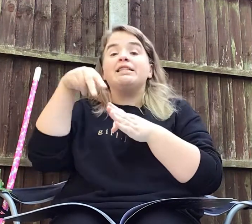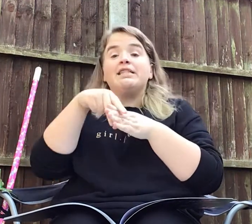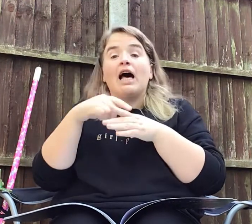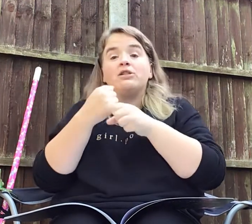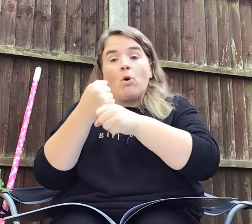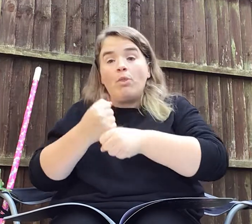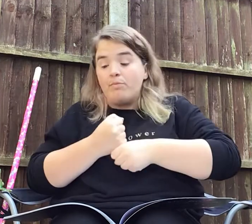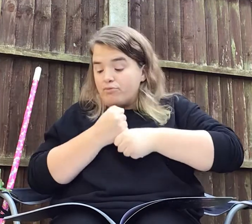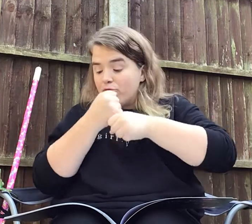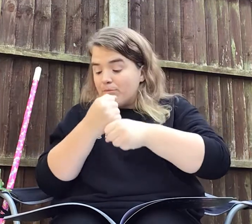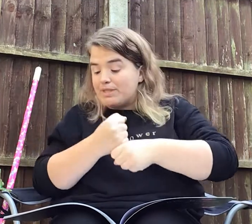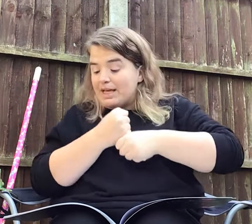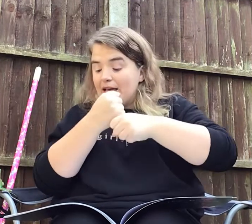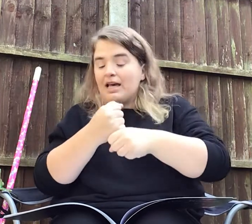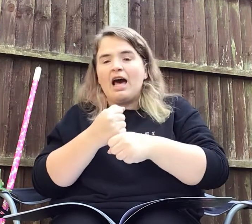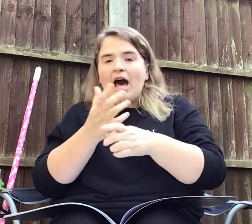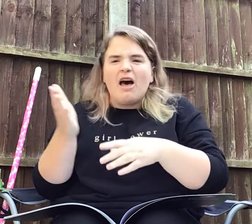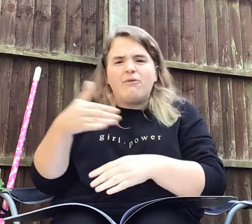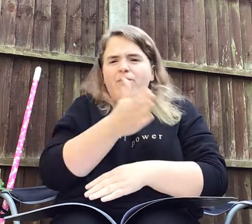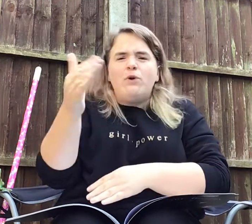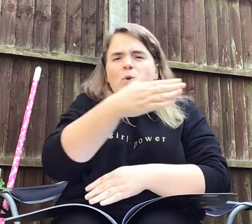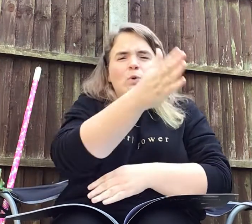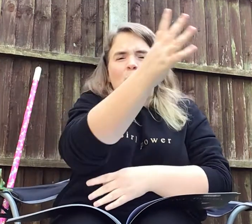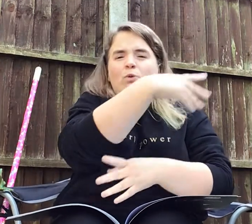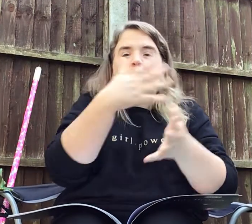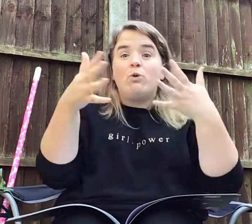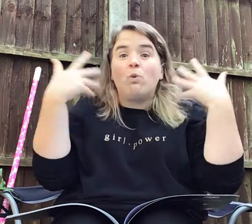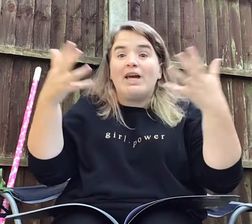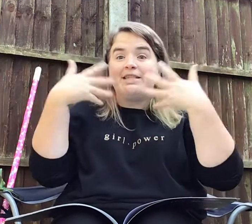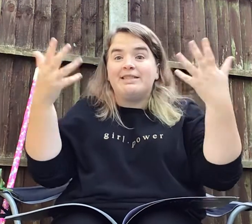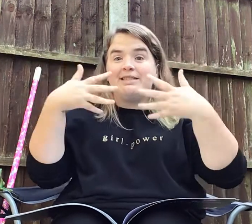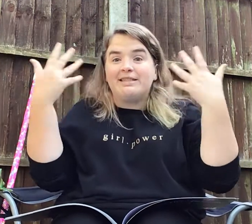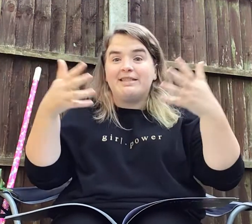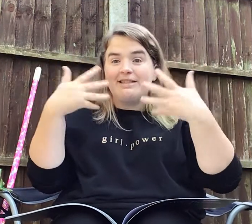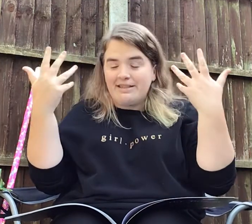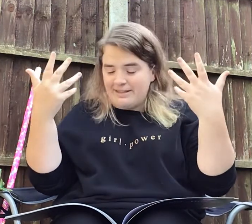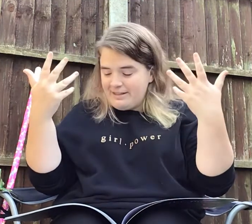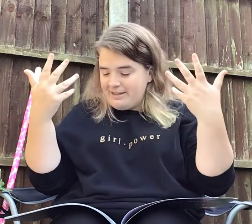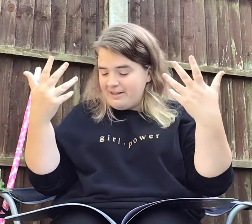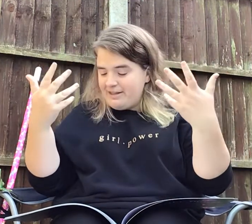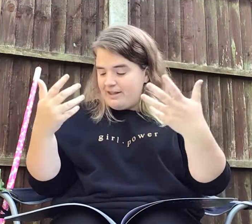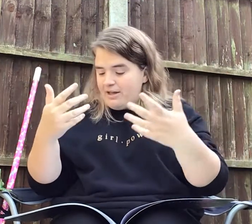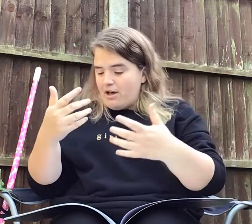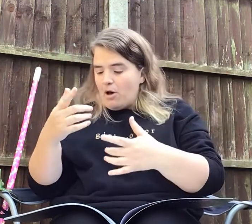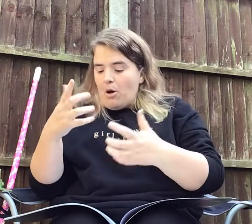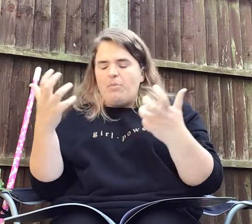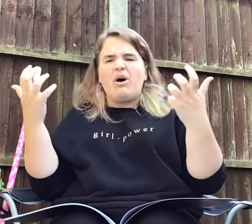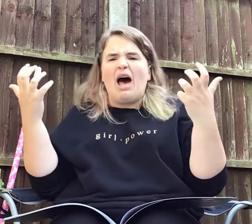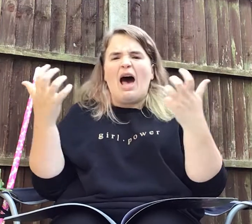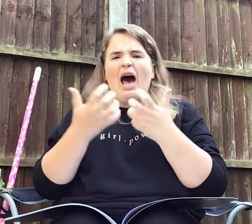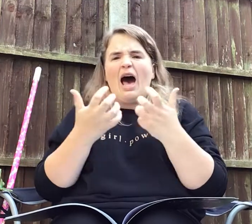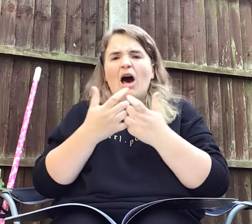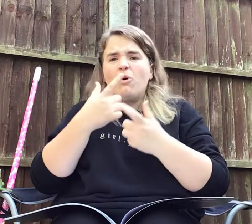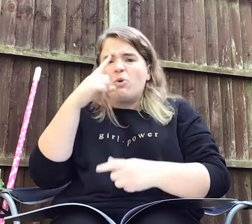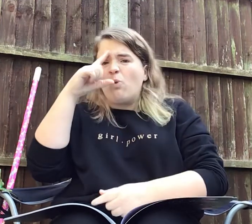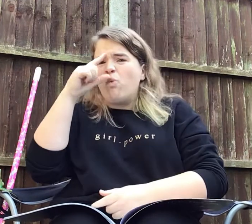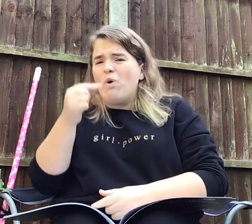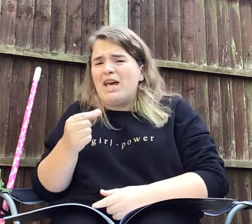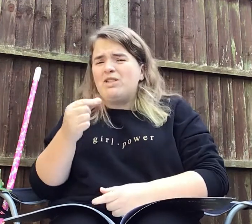sat on the broomstick and flew through the wind. But how the witch